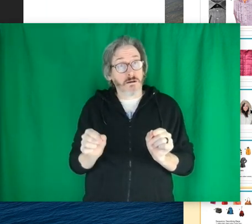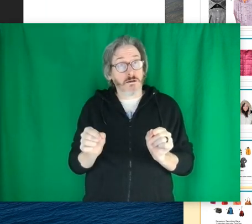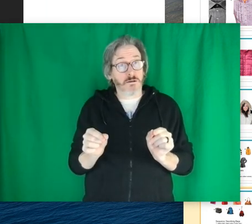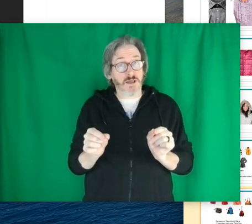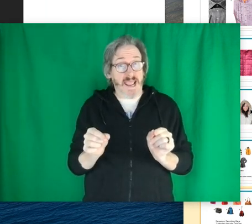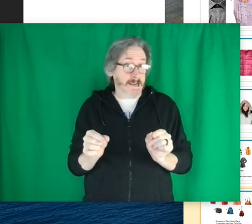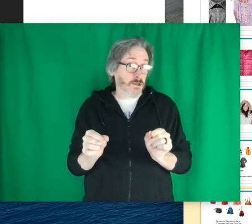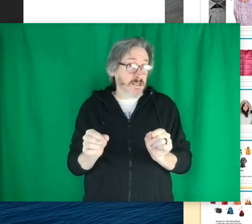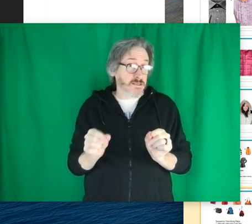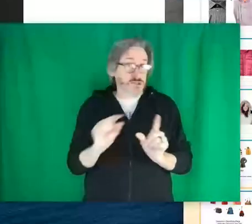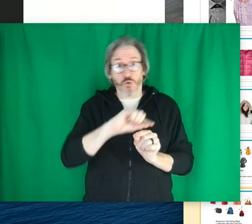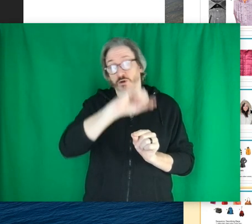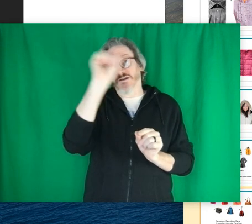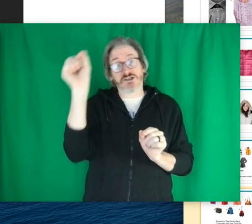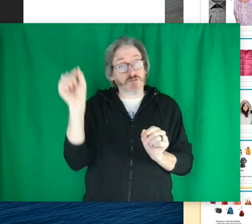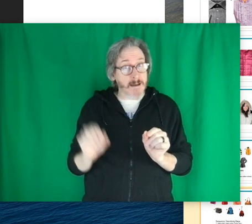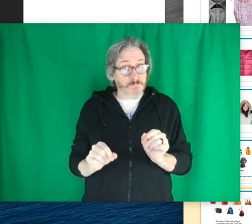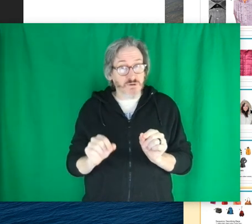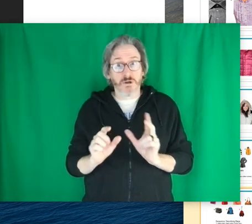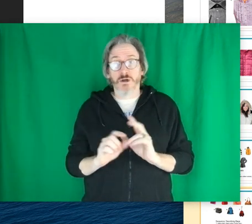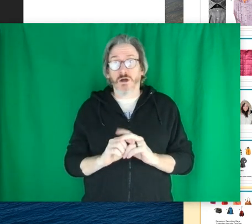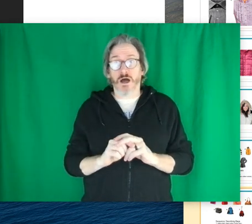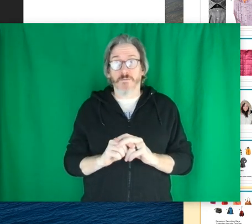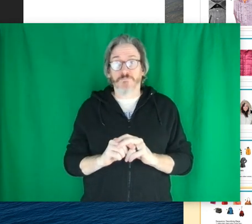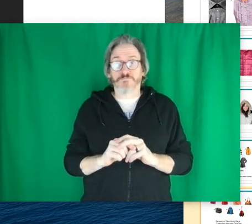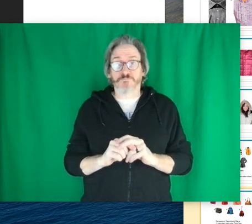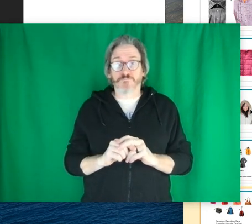handle is, or the strap.